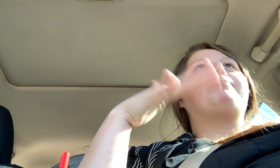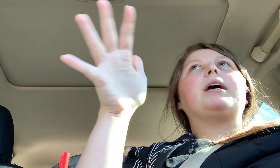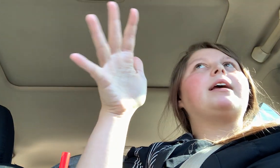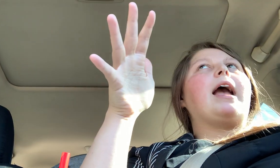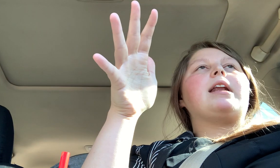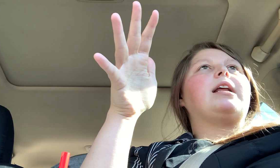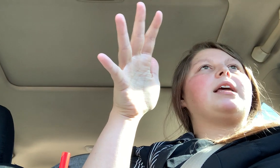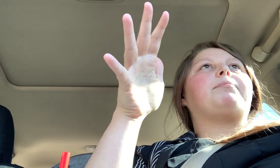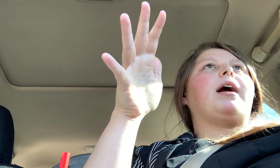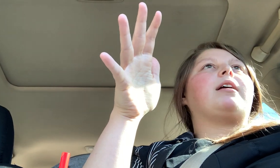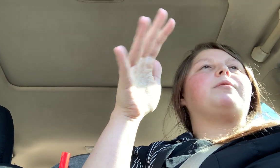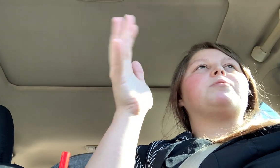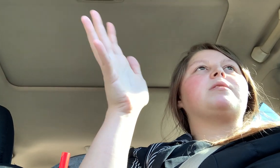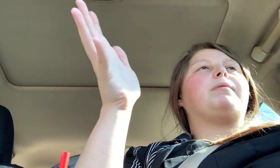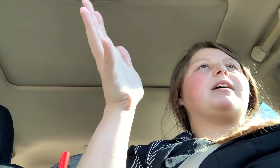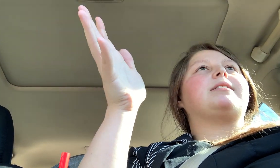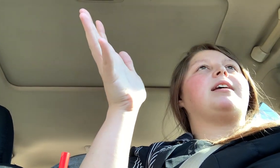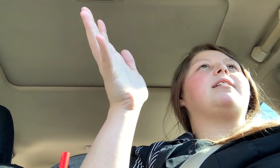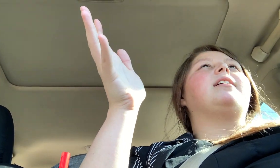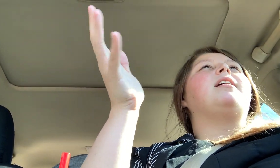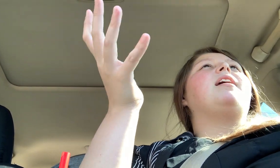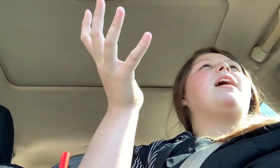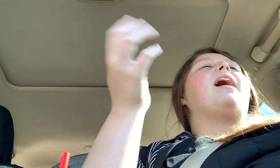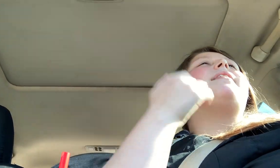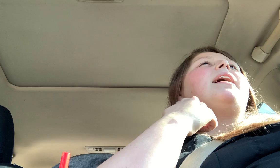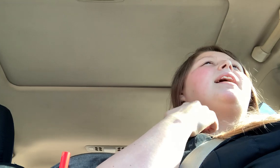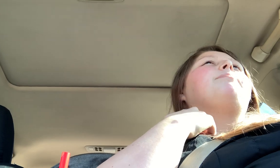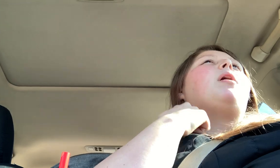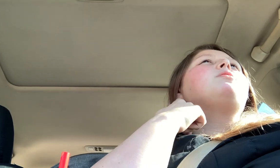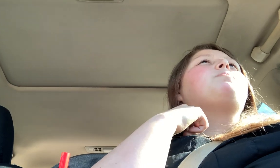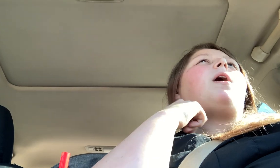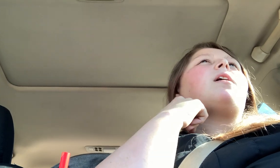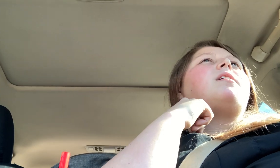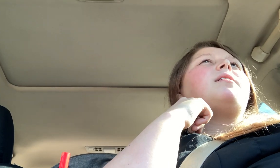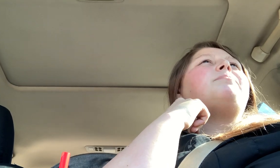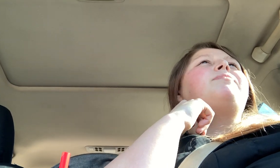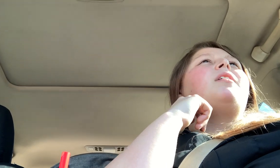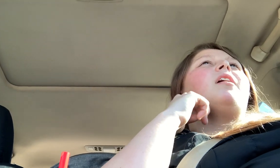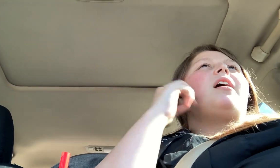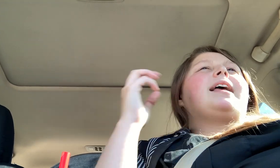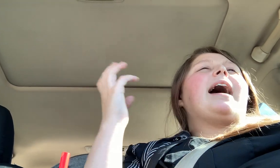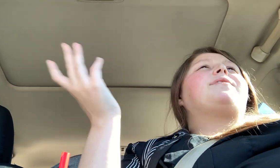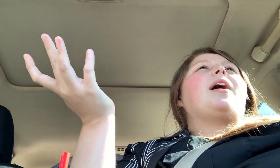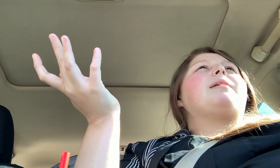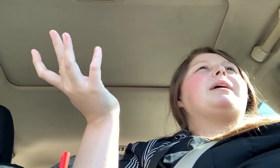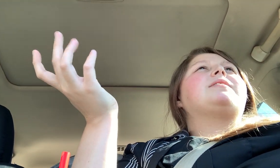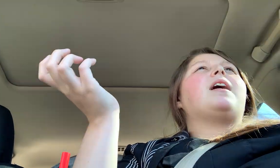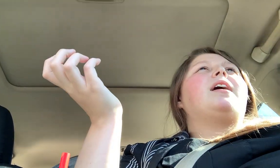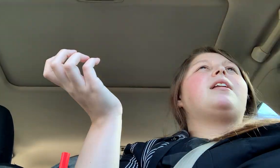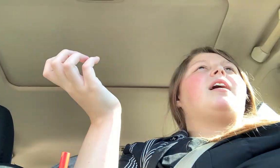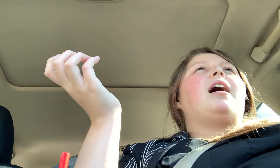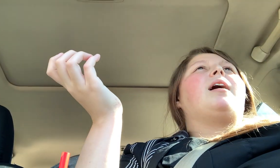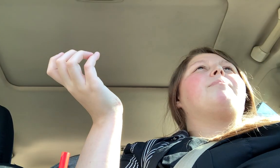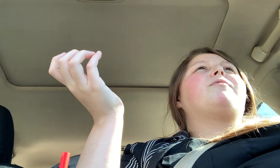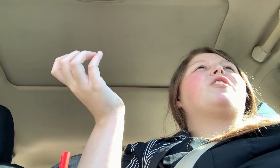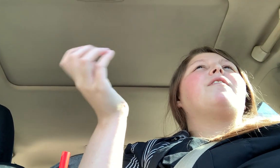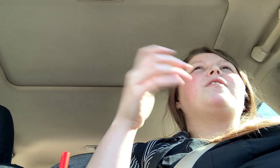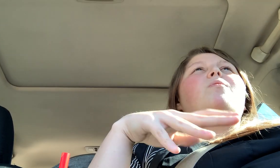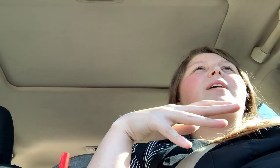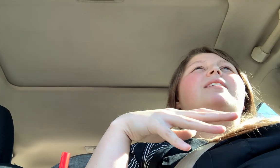barely gained anything pregnant, which was a blessing. And then postpartum, like after I had my son, um, for a few weeks,